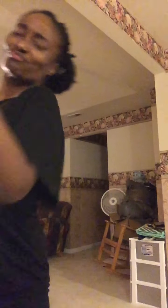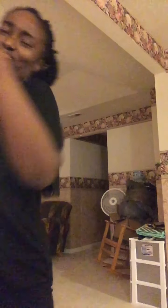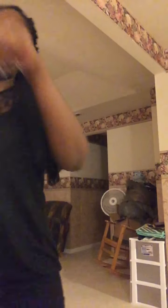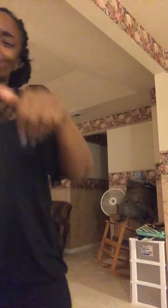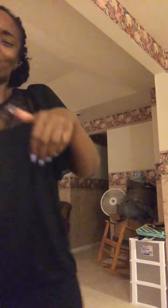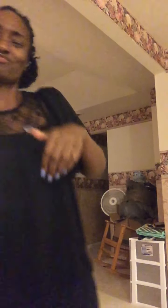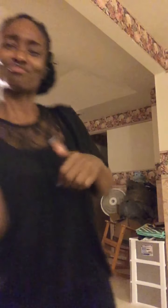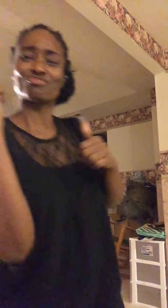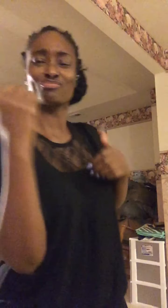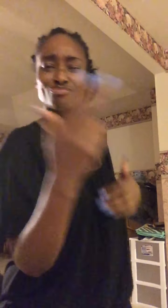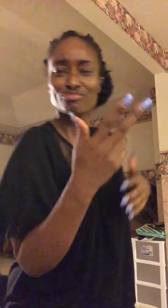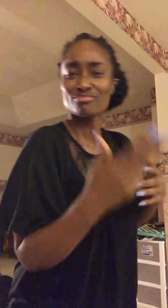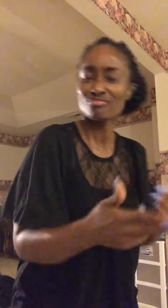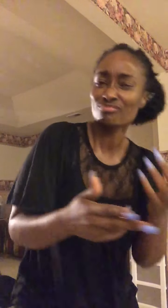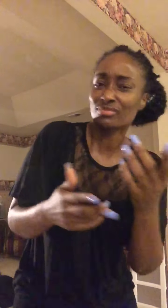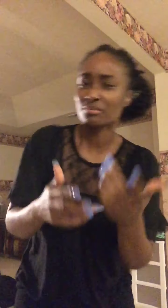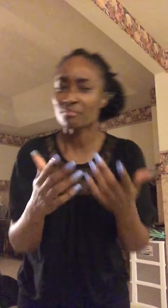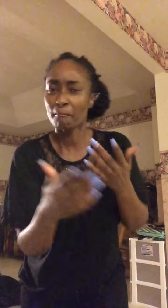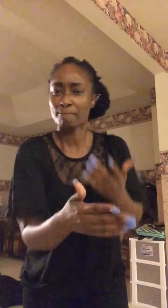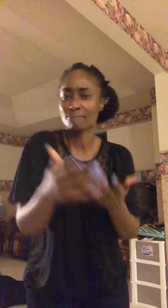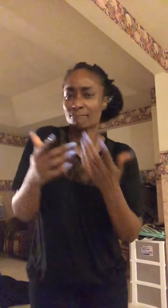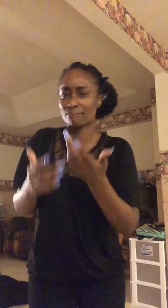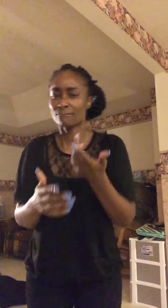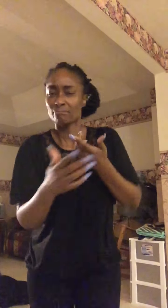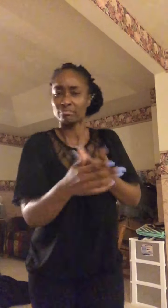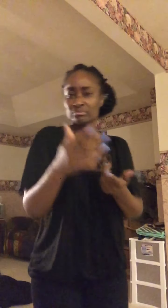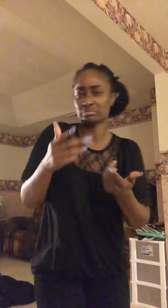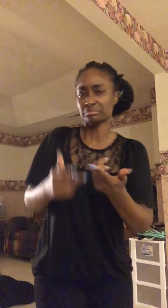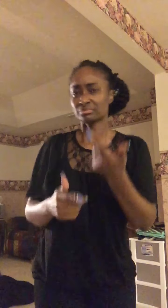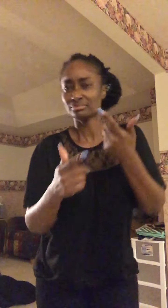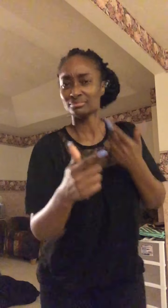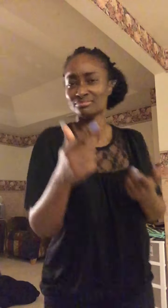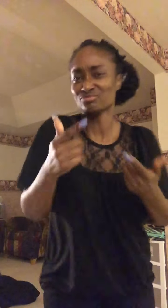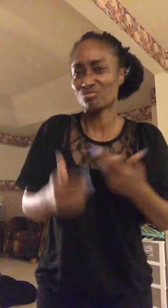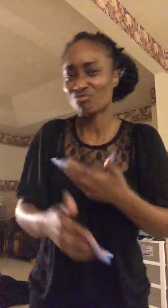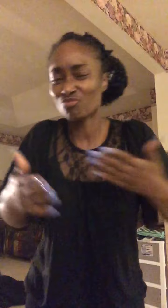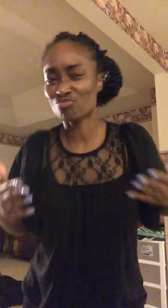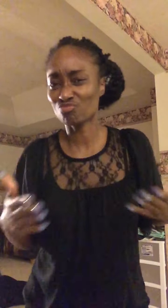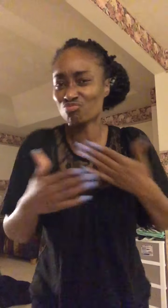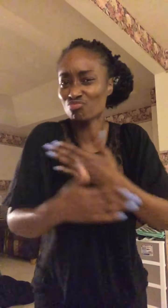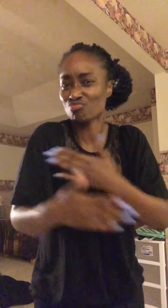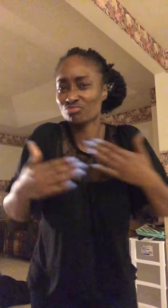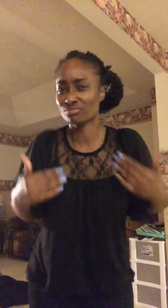or else I can. And I'm going to be the boss of it. Just watch me do this. Put no limits on this swag.